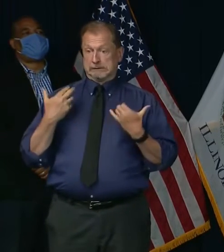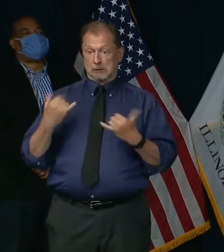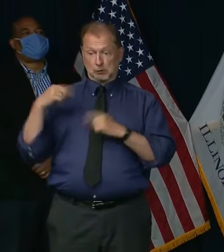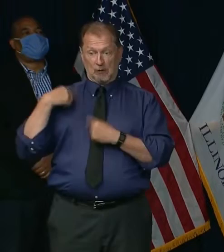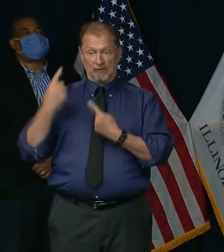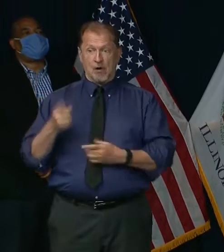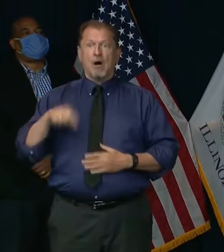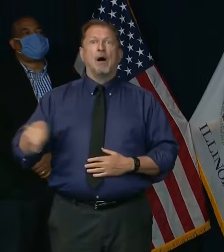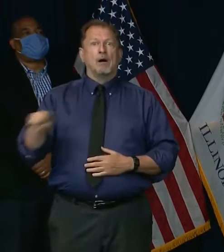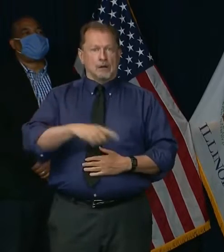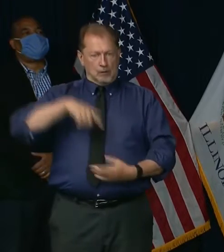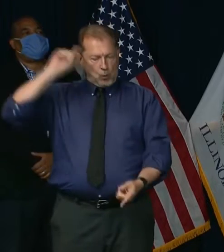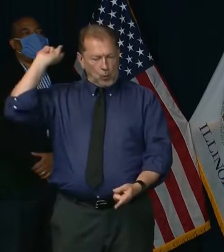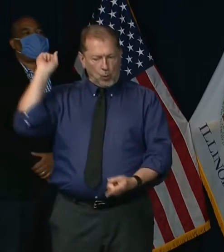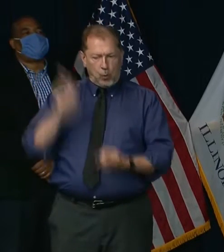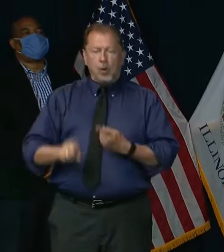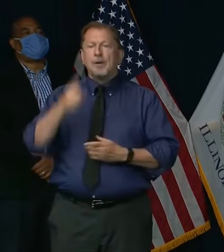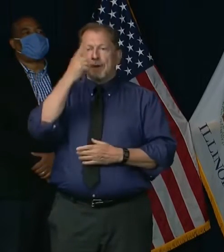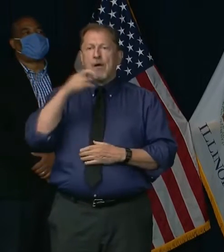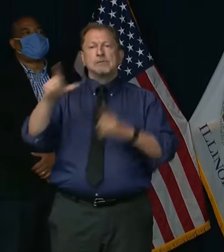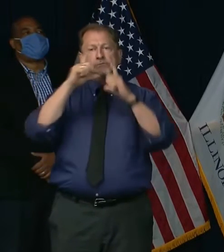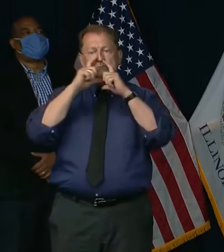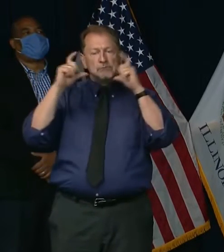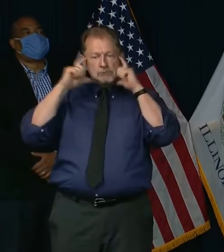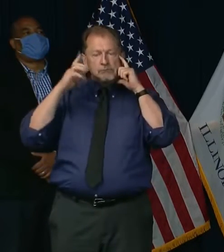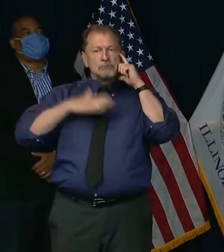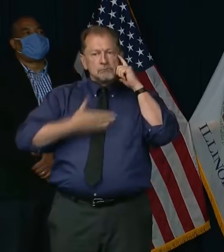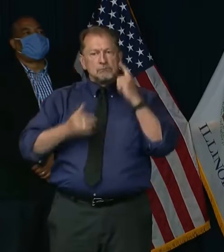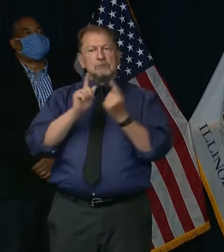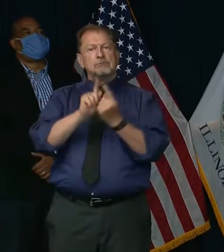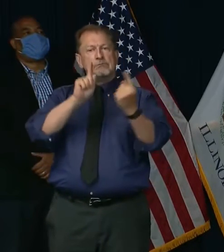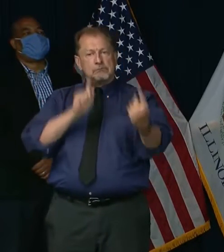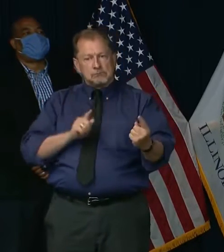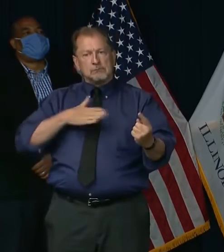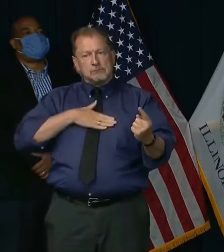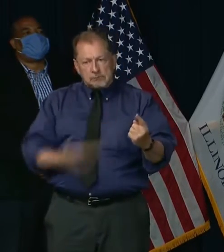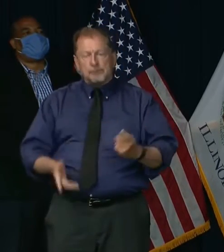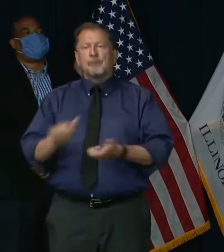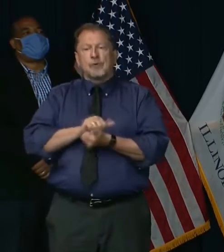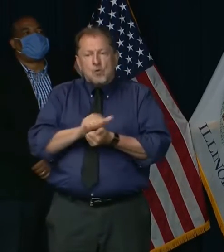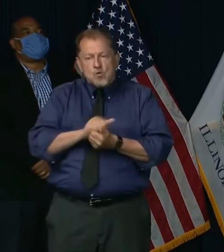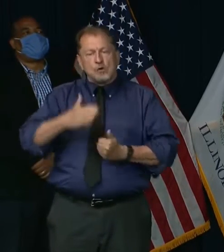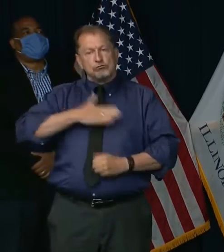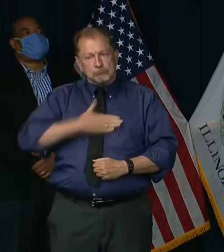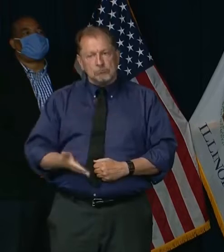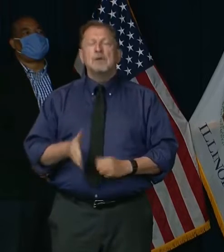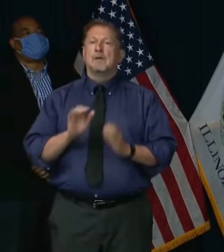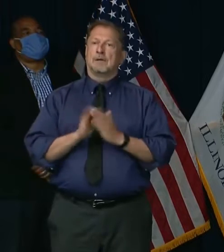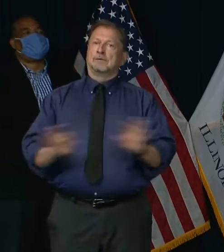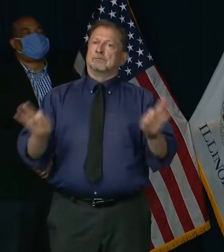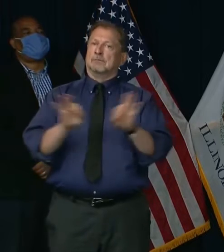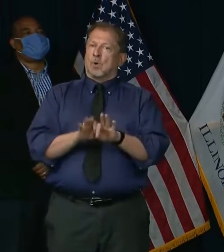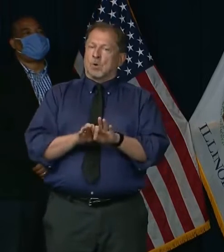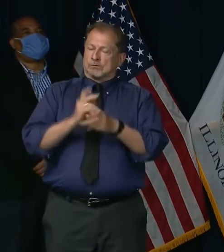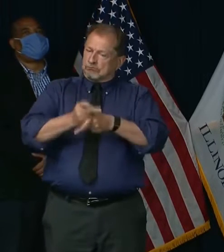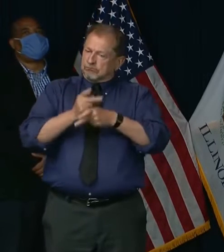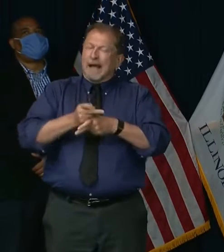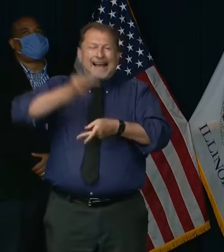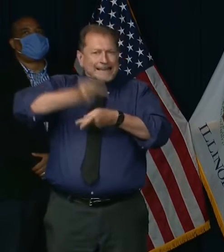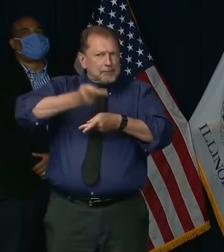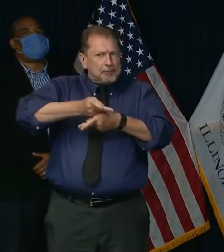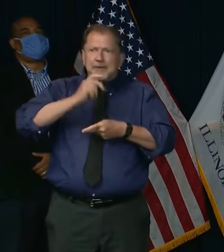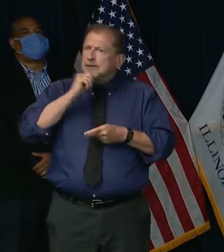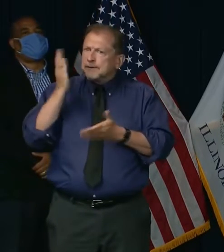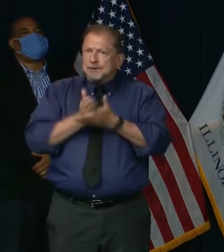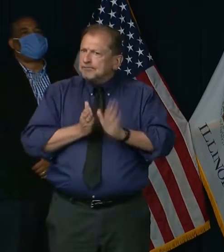in their communities extensively. That's why we've seen the trends that we have and that have cautiously moved us through